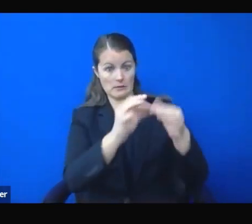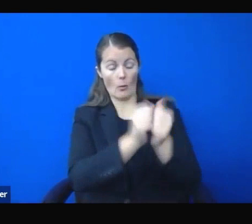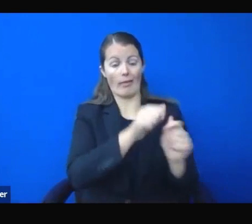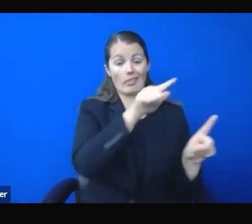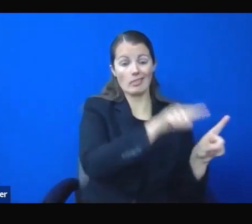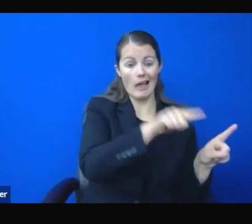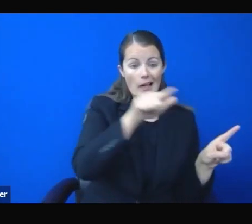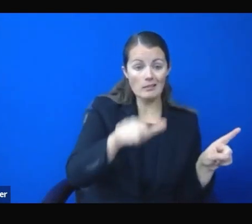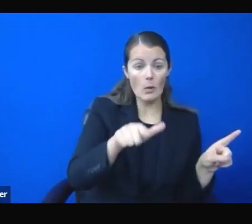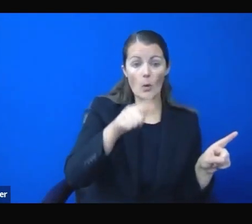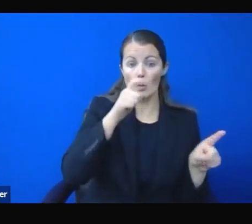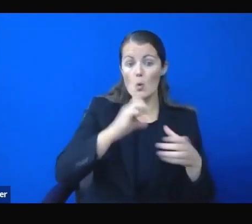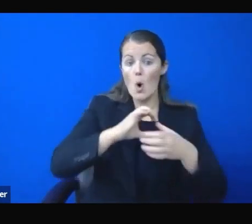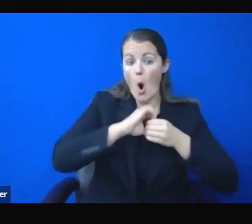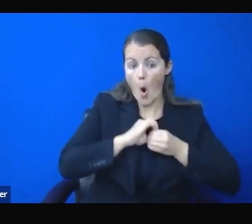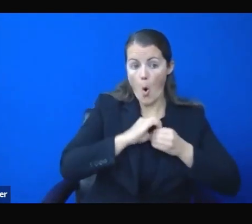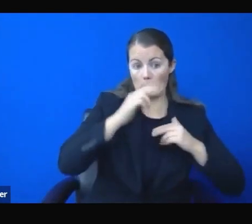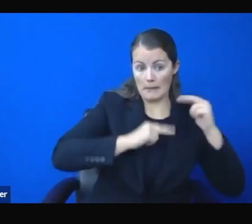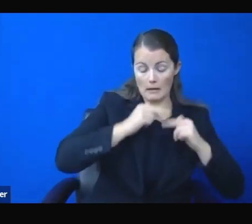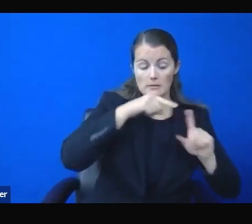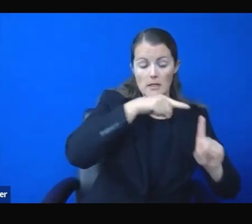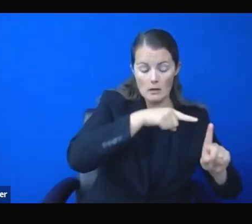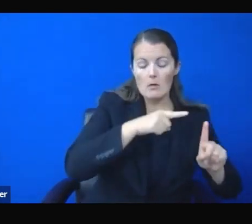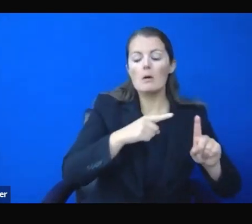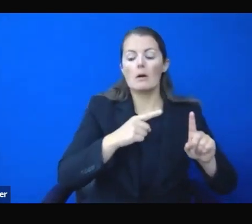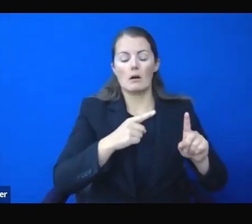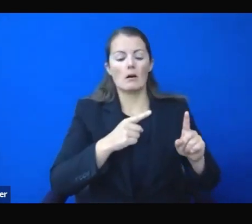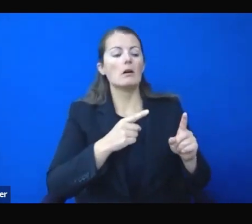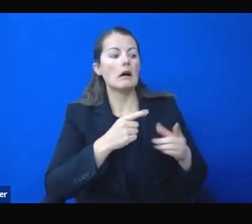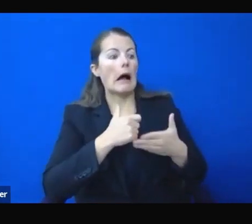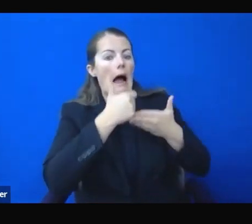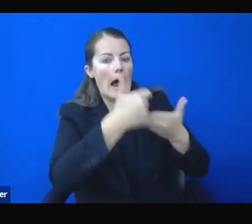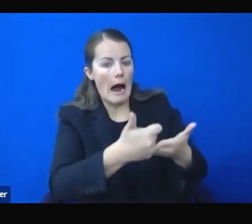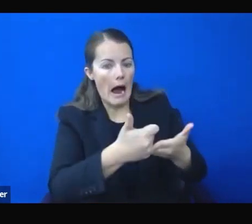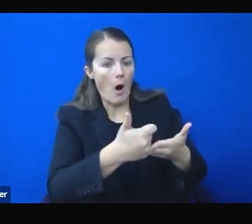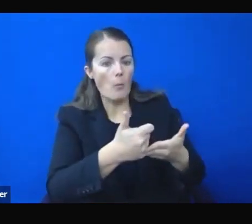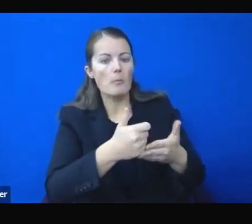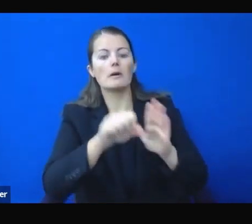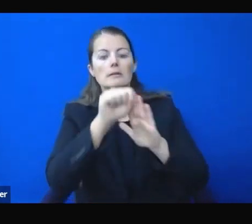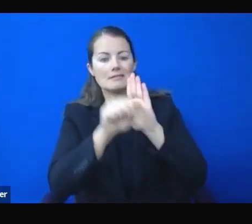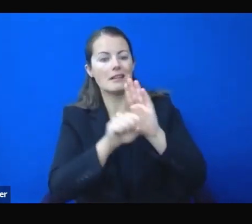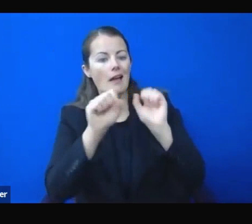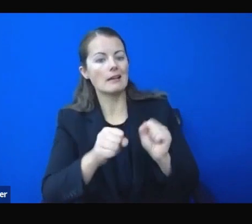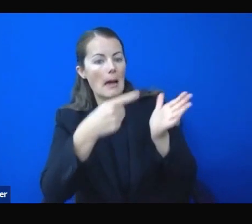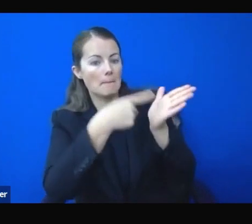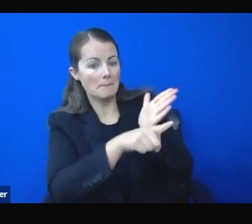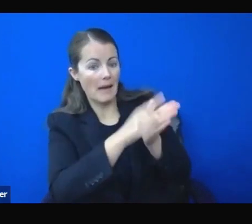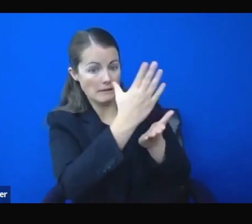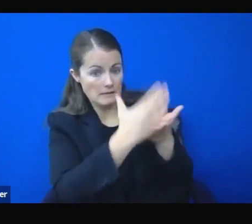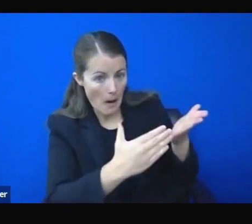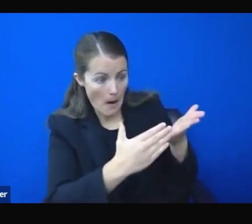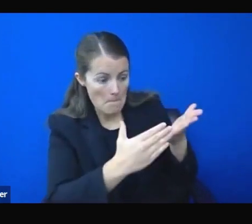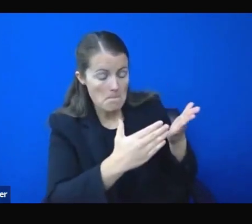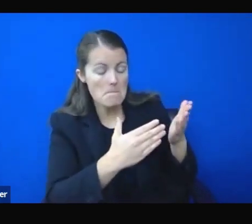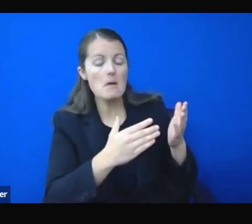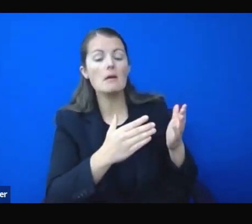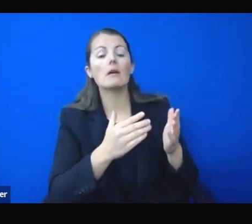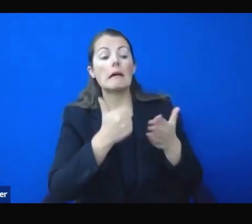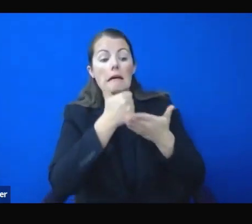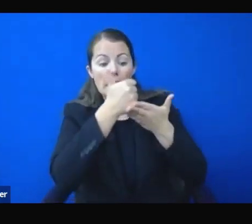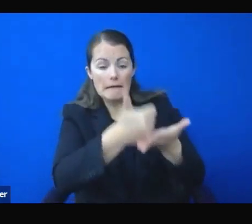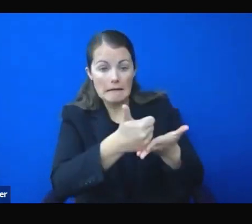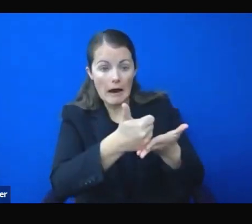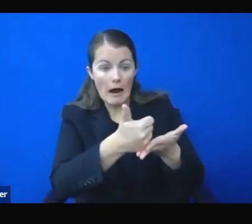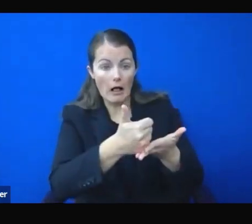together. The moratorium will apply to all tenants unable to pay rent and will extend through